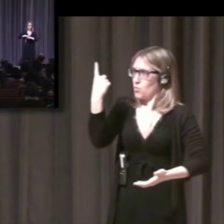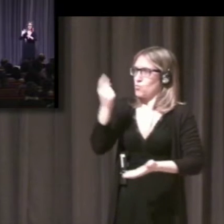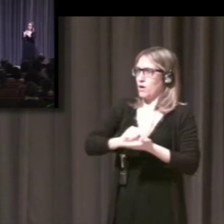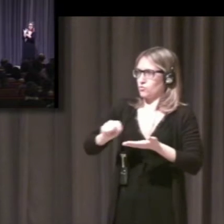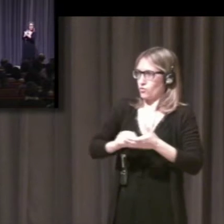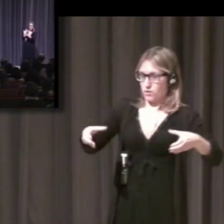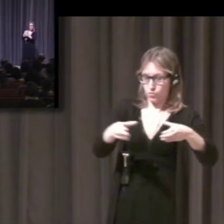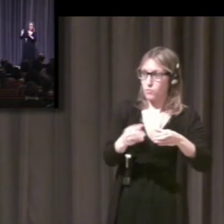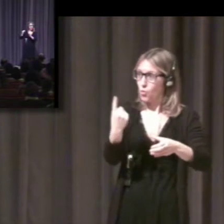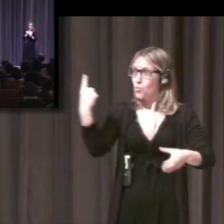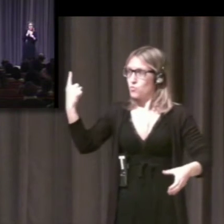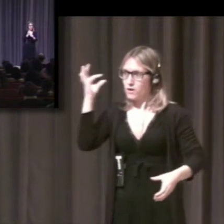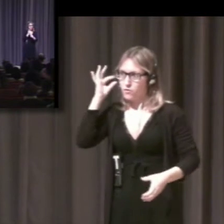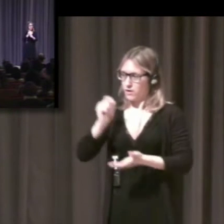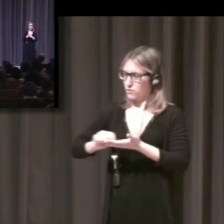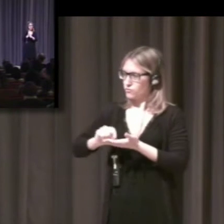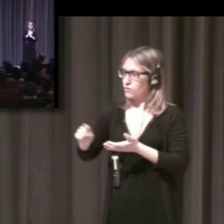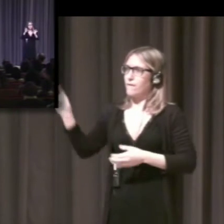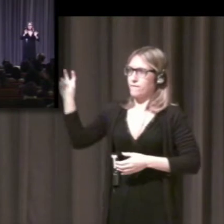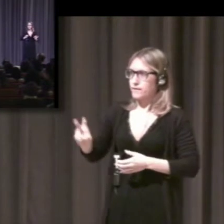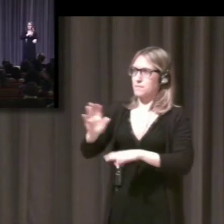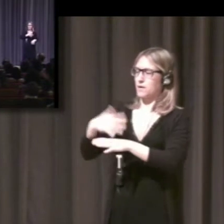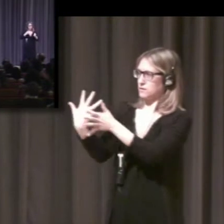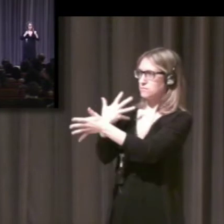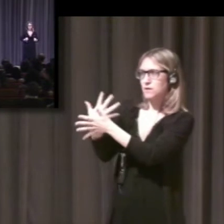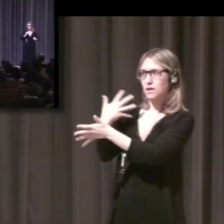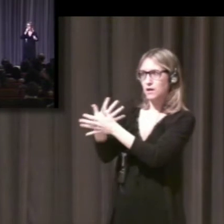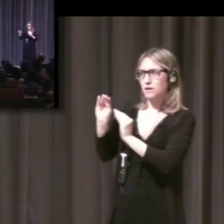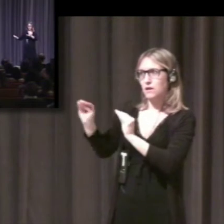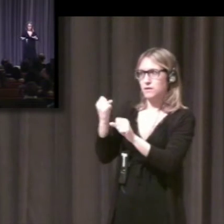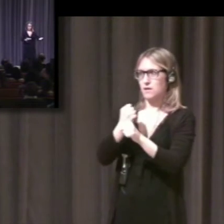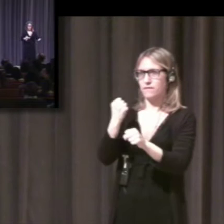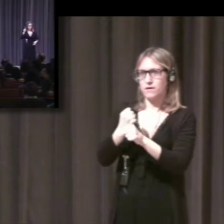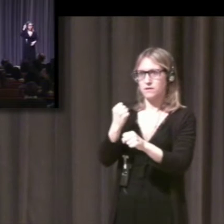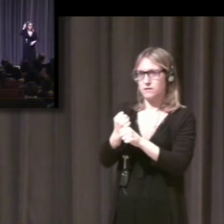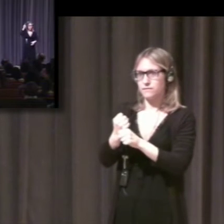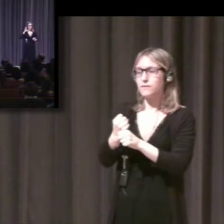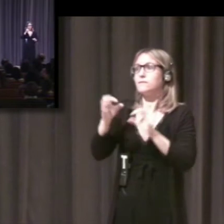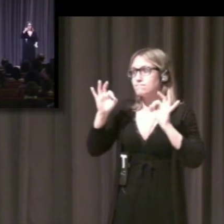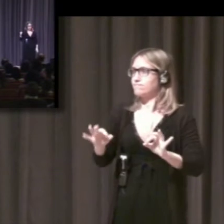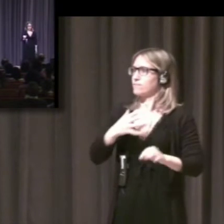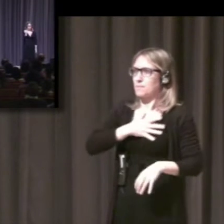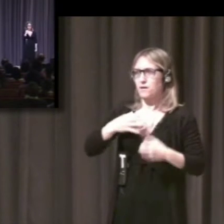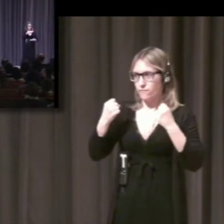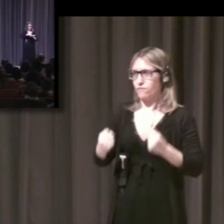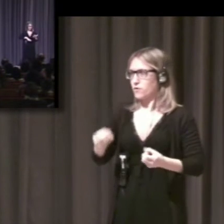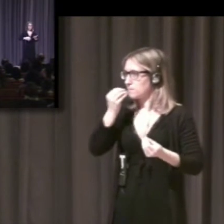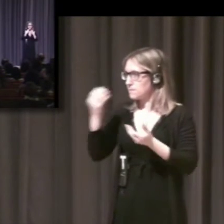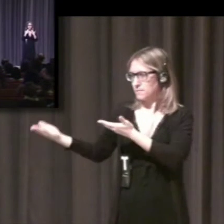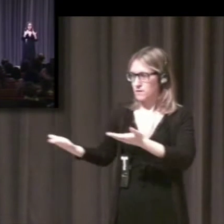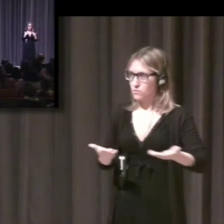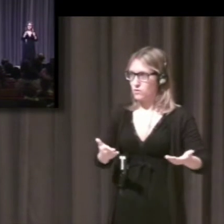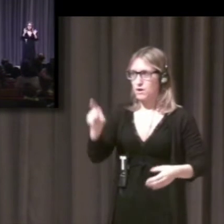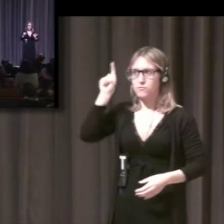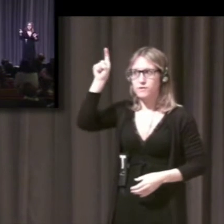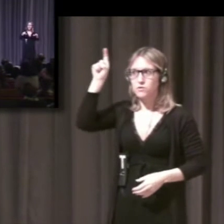Napoli to Barcelona and to thank her for having accepted our invitation. For those of you who do not know her, let me just mention